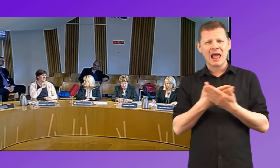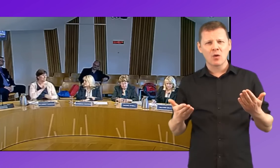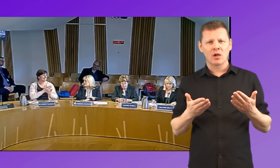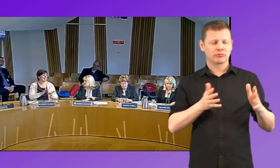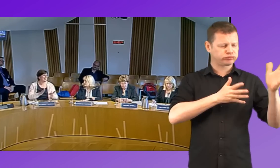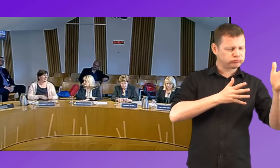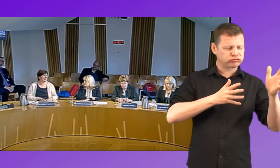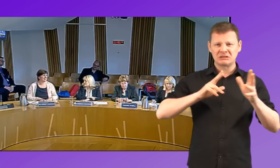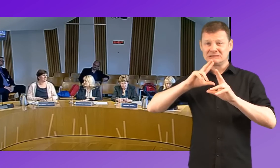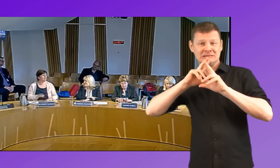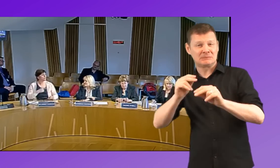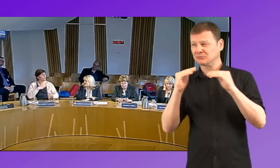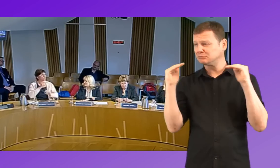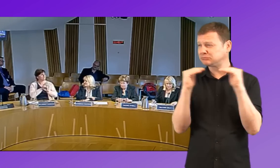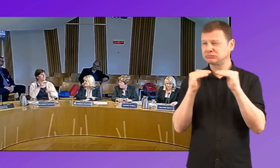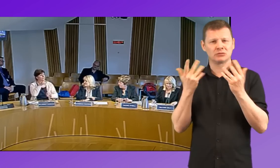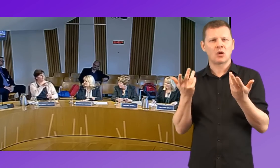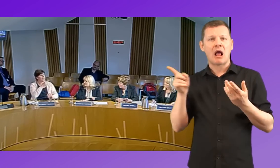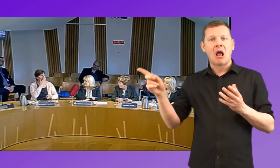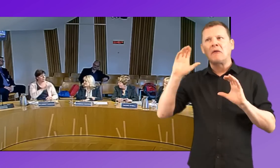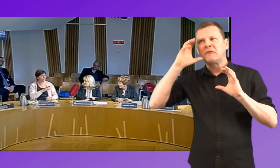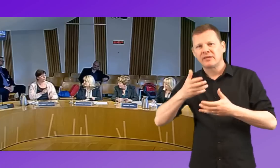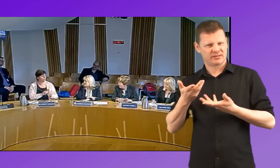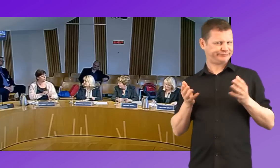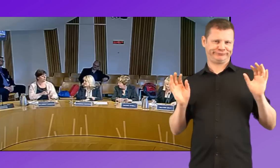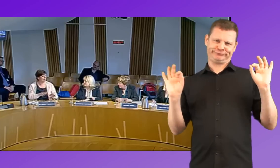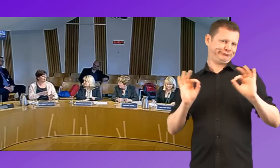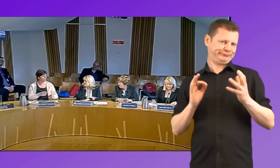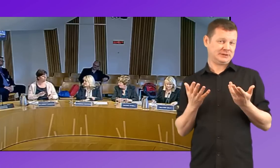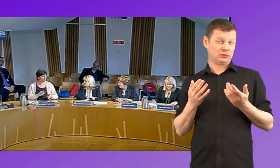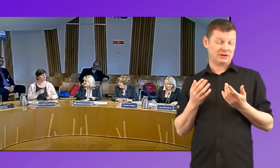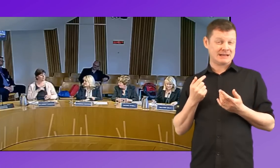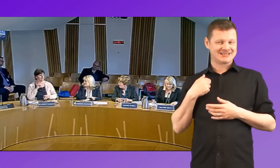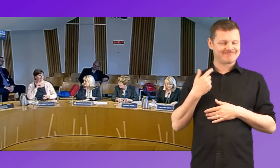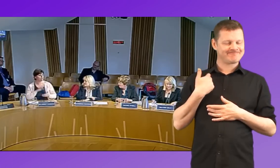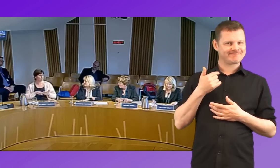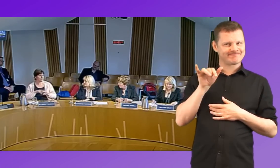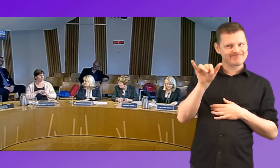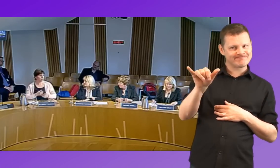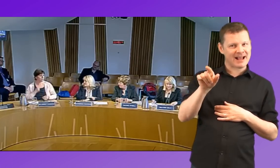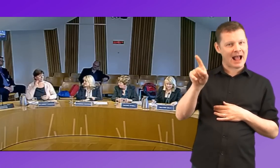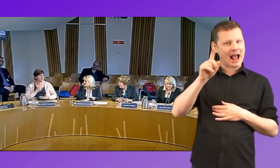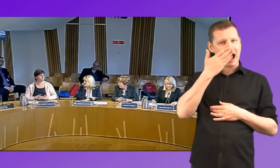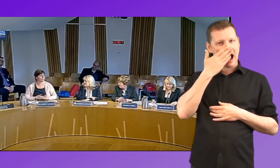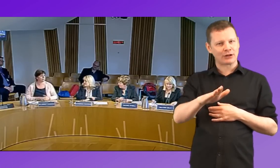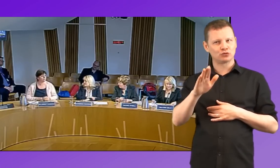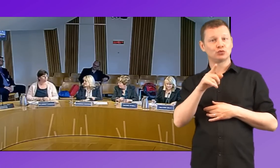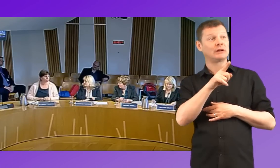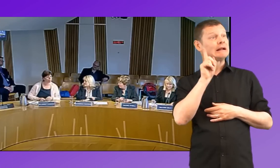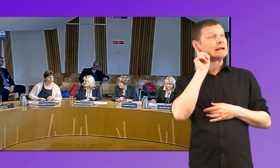way. So none of those fears, she speaks just as clearly as everybody else. So I can imagine what, um, their attitude is going to be like with hearing parents who have